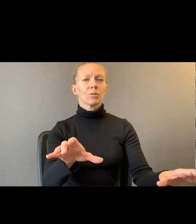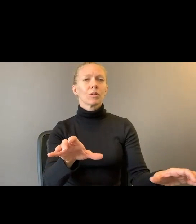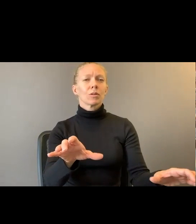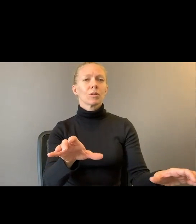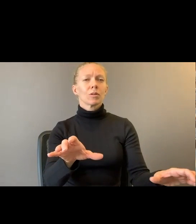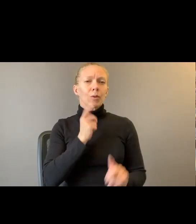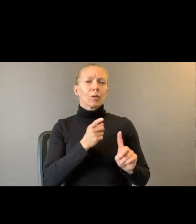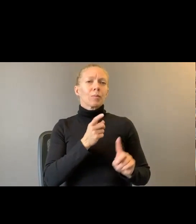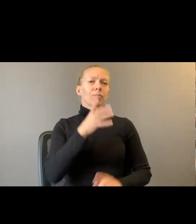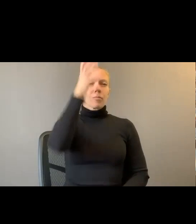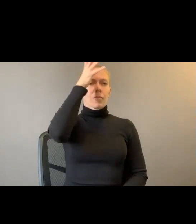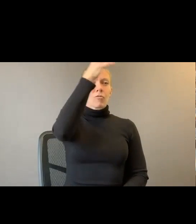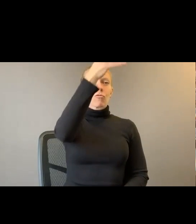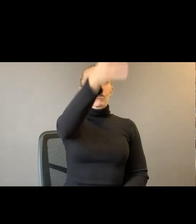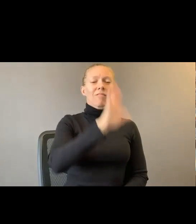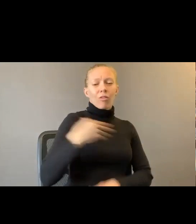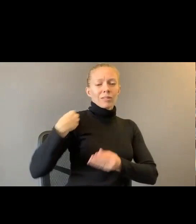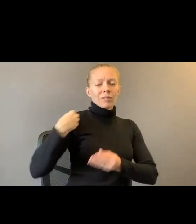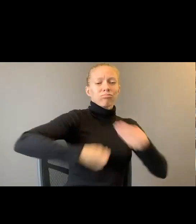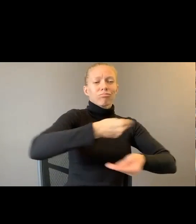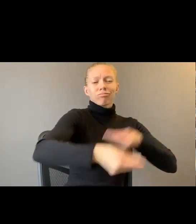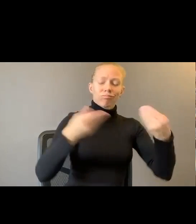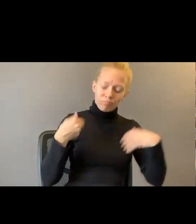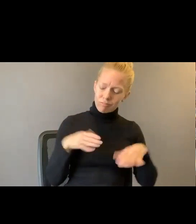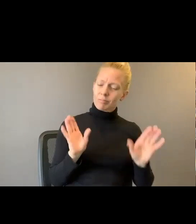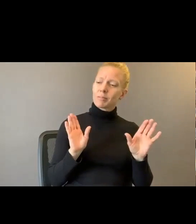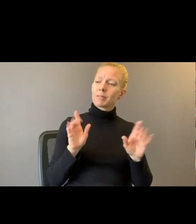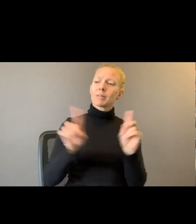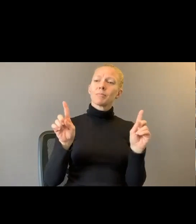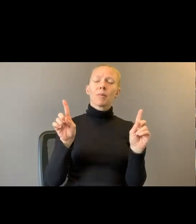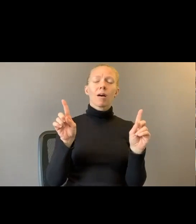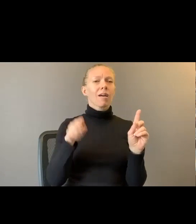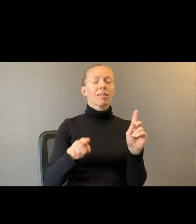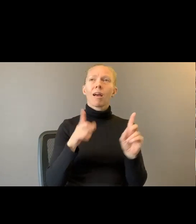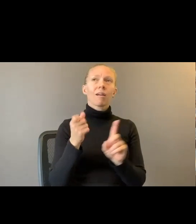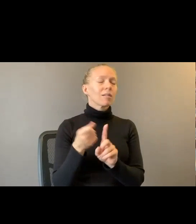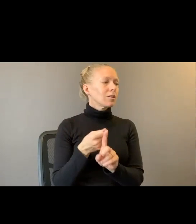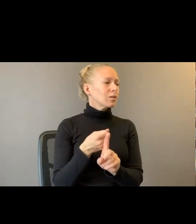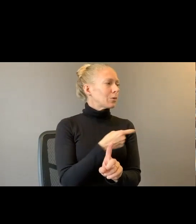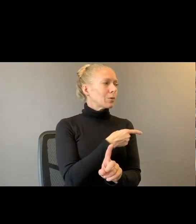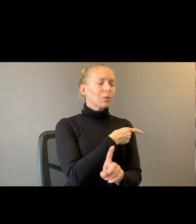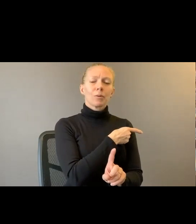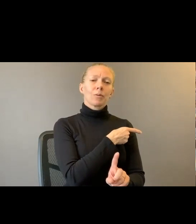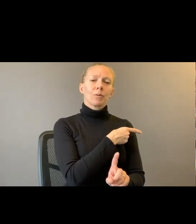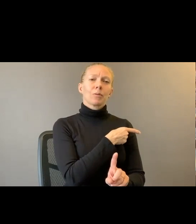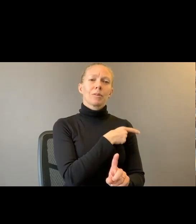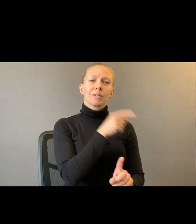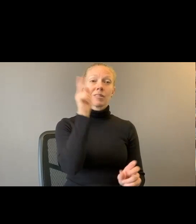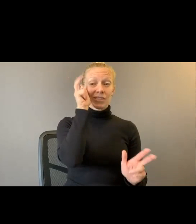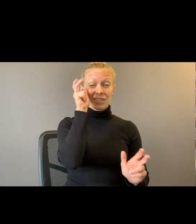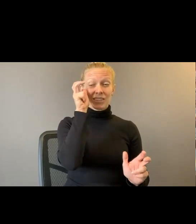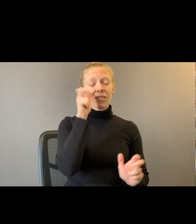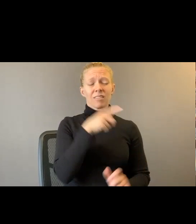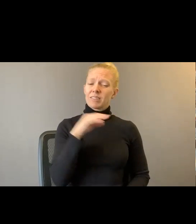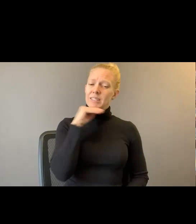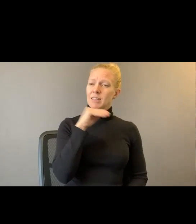grandfather's line repent. But oh those wayward vines of riverine. The devil is alive. In the